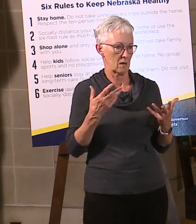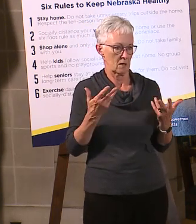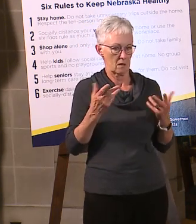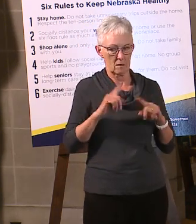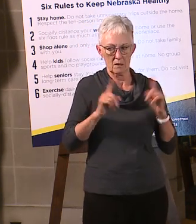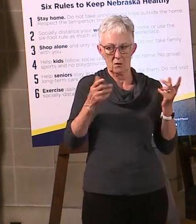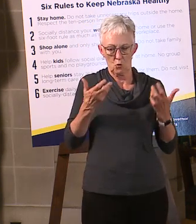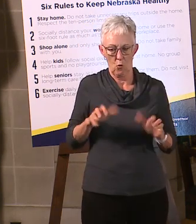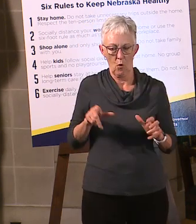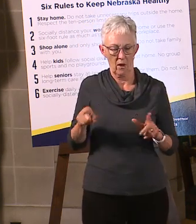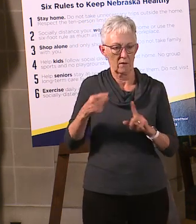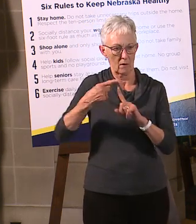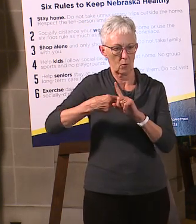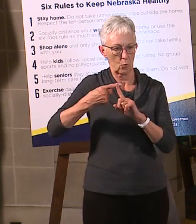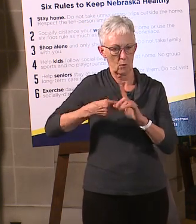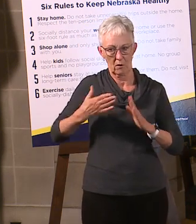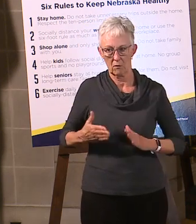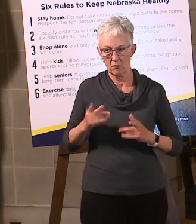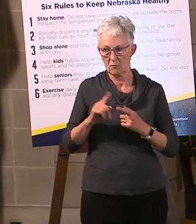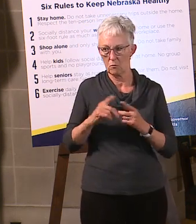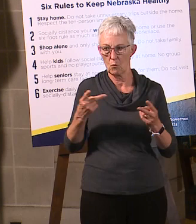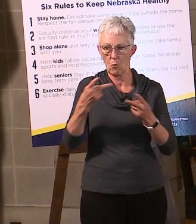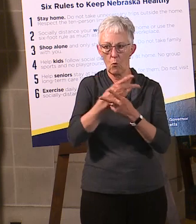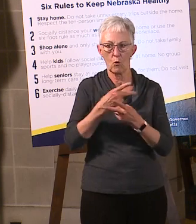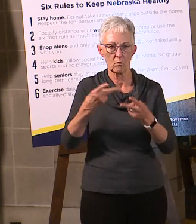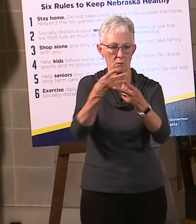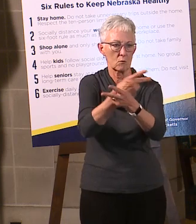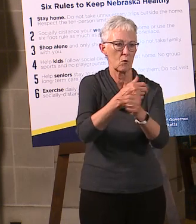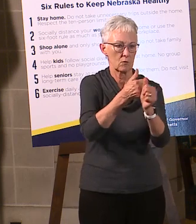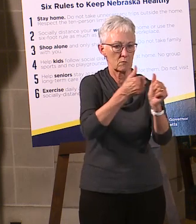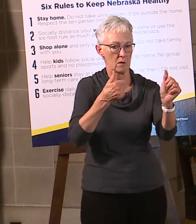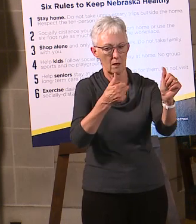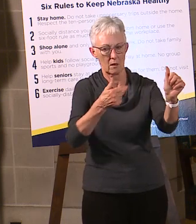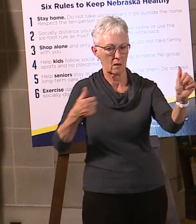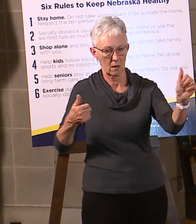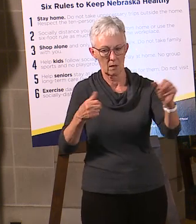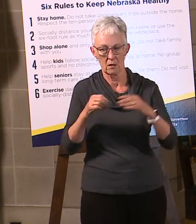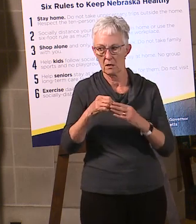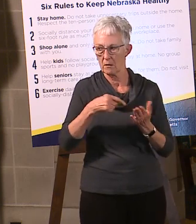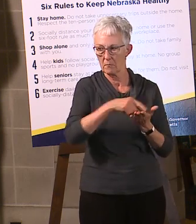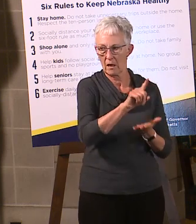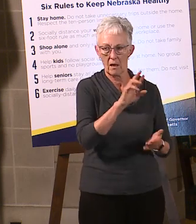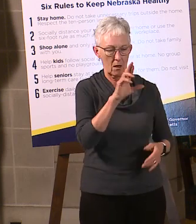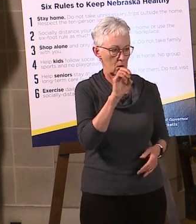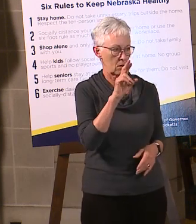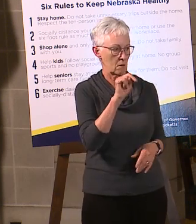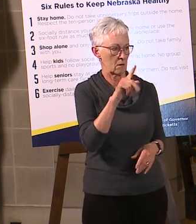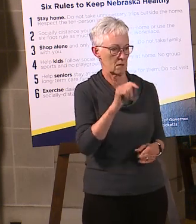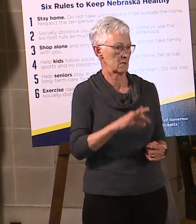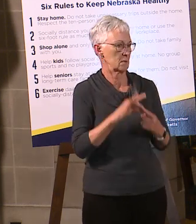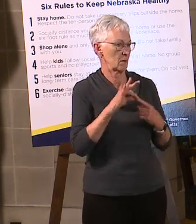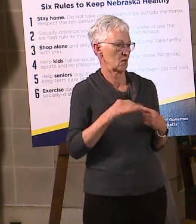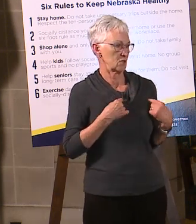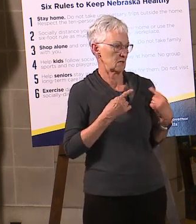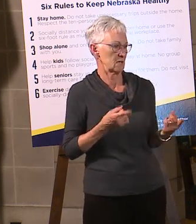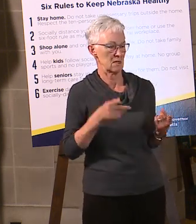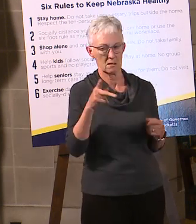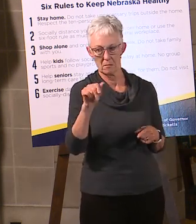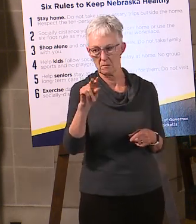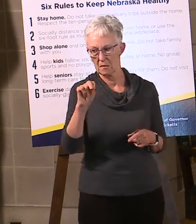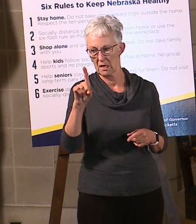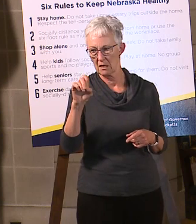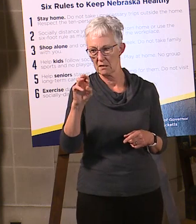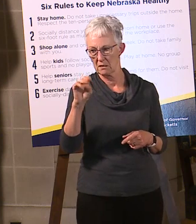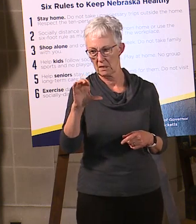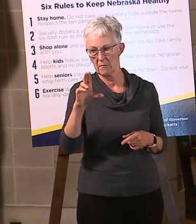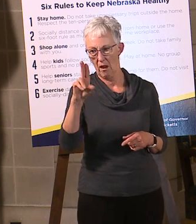we wanted to, you know, set that expectation that people need to continue to pay their rent, especially since the pandemic unemployment coming out there was